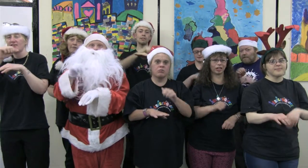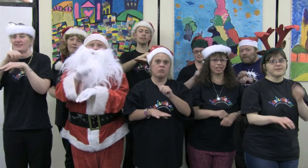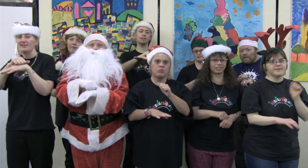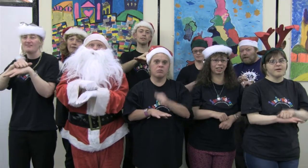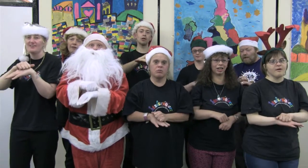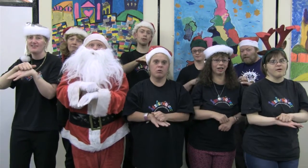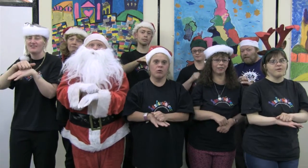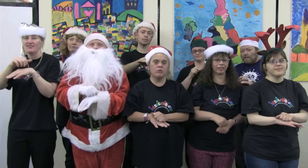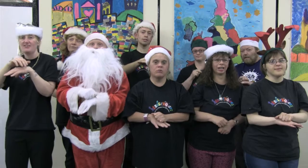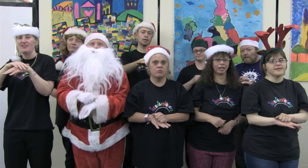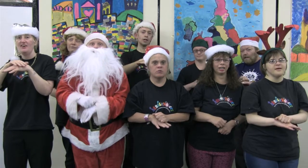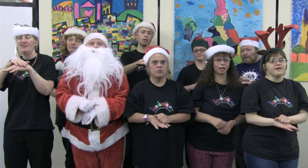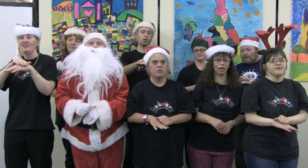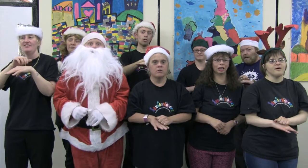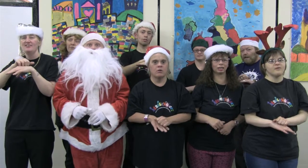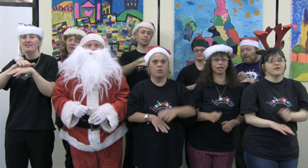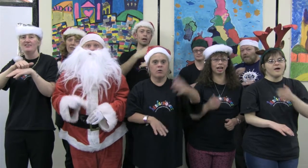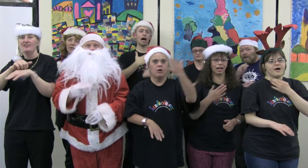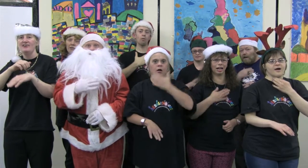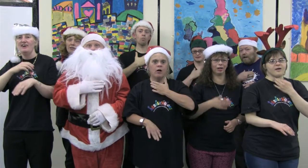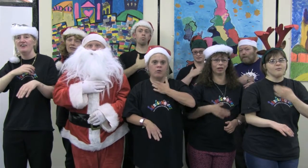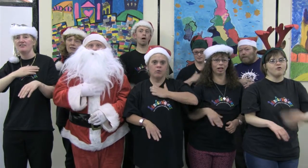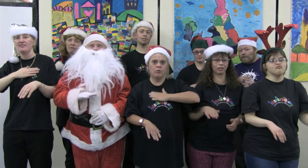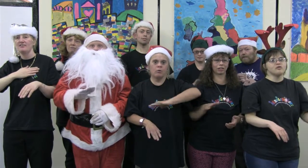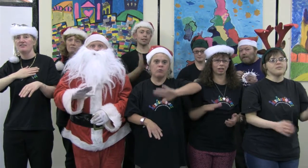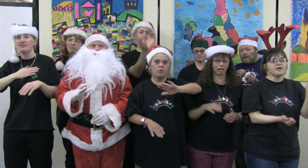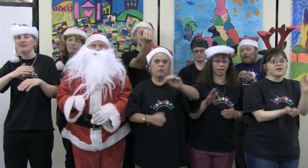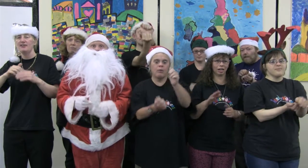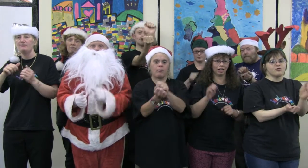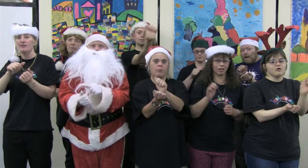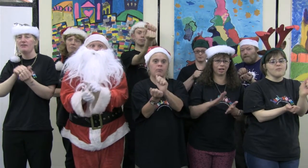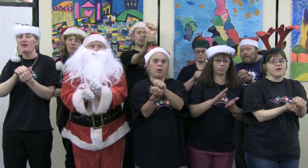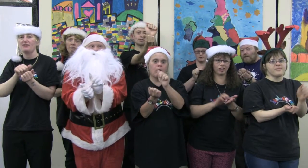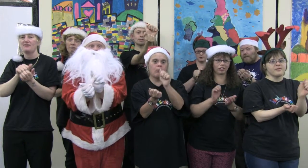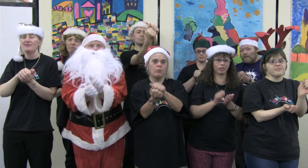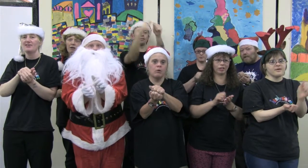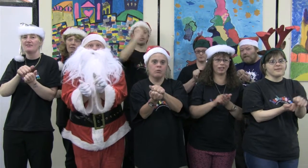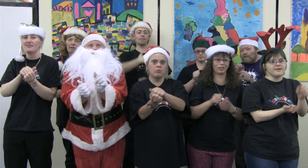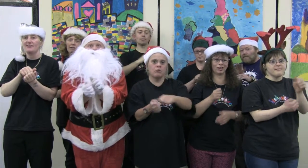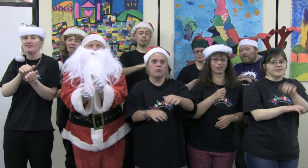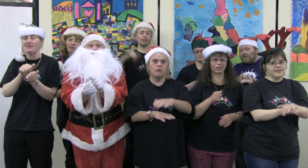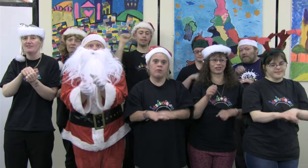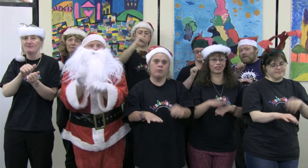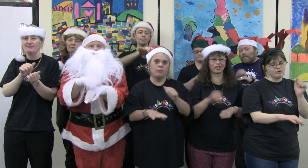song called I Want to Hit Apocalypse for Christmas.